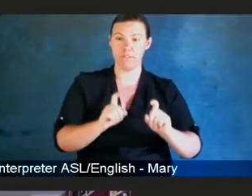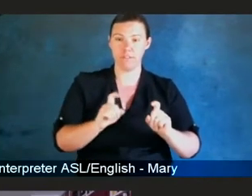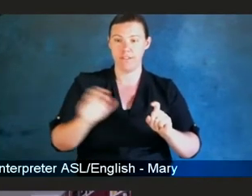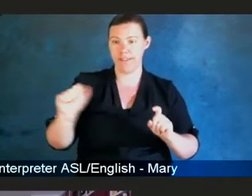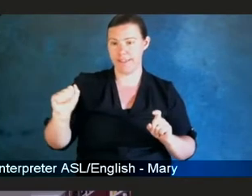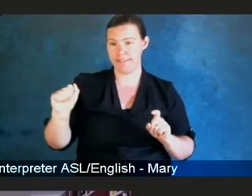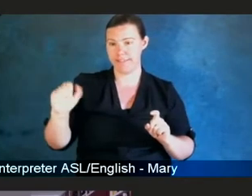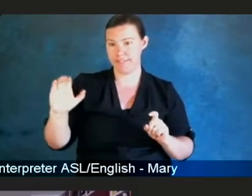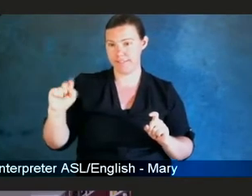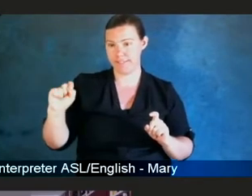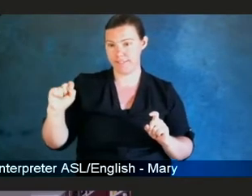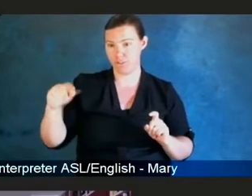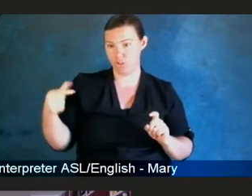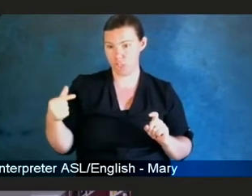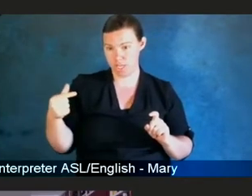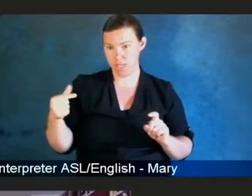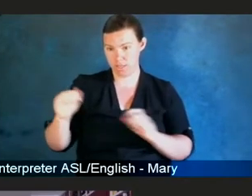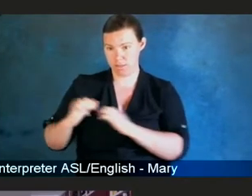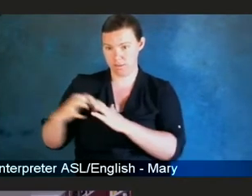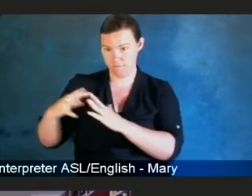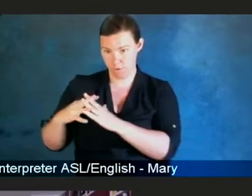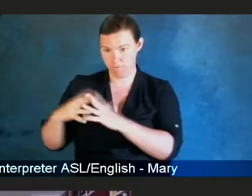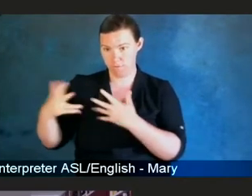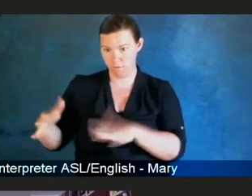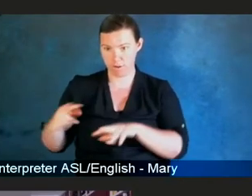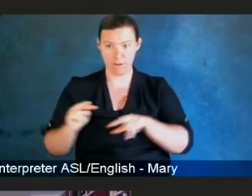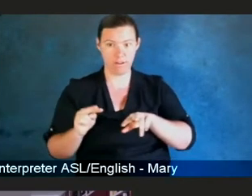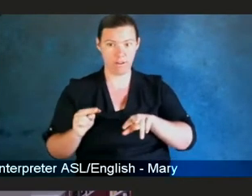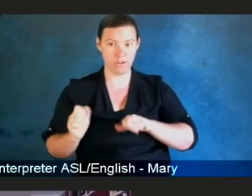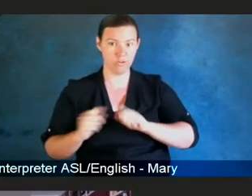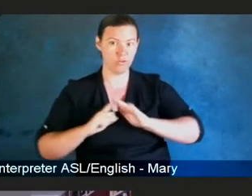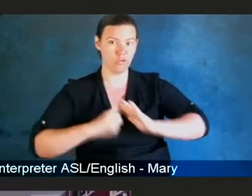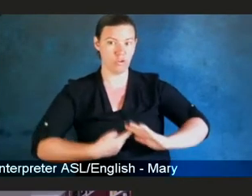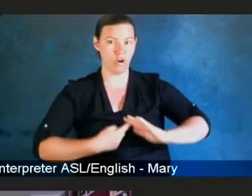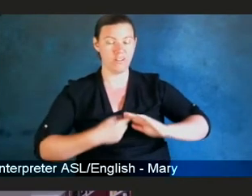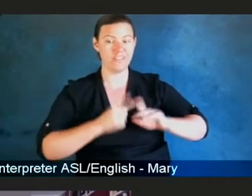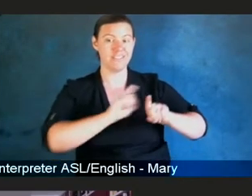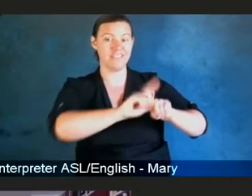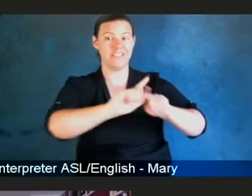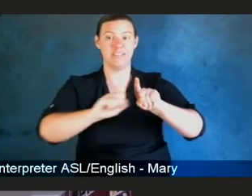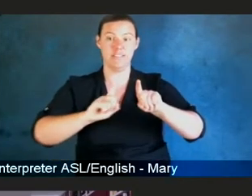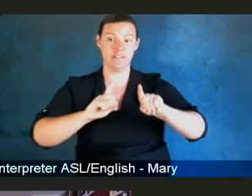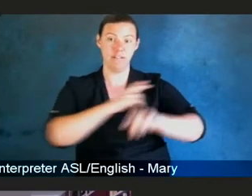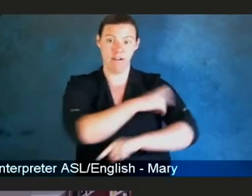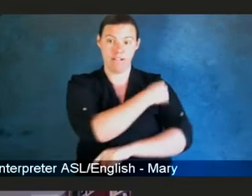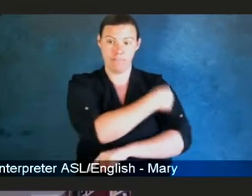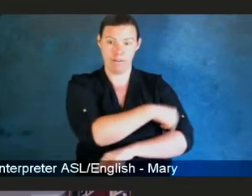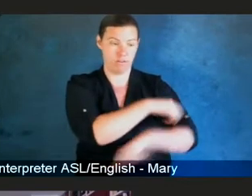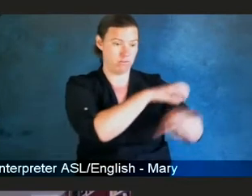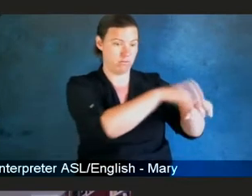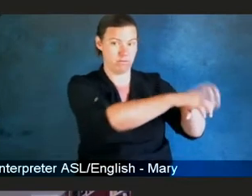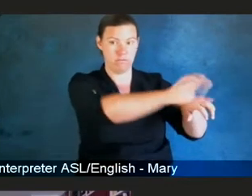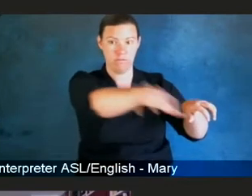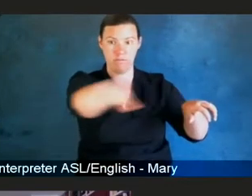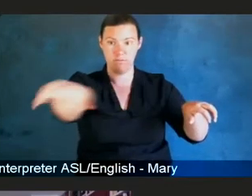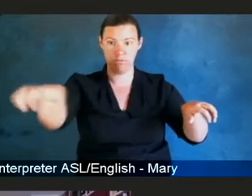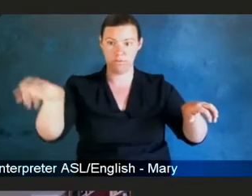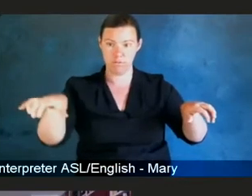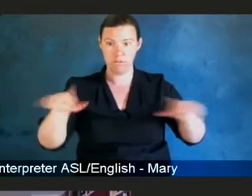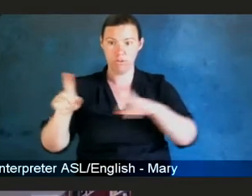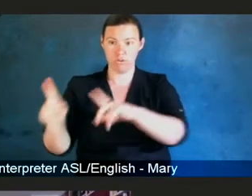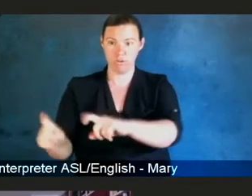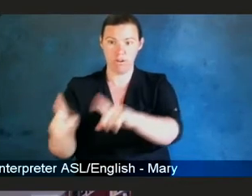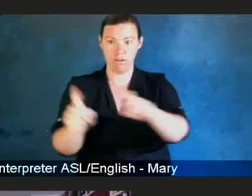formed and was launching multi-center clinical trials to look at the possibilities that ACT and